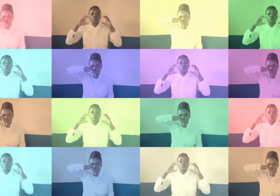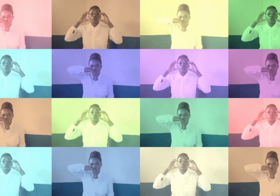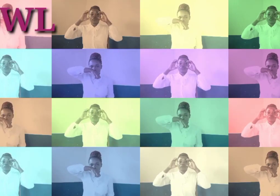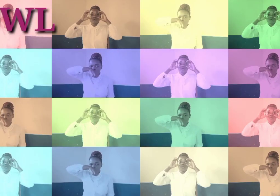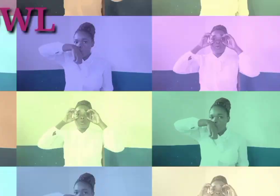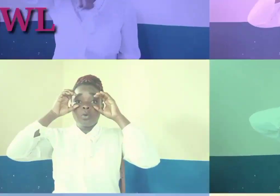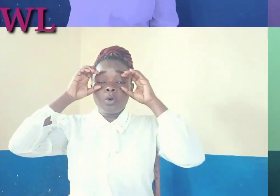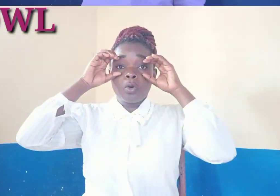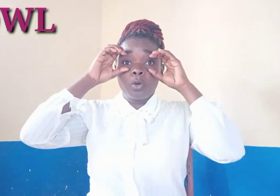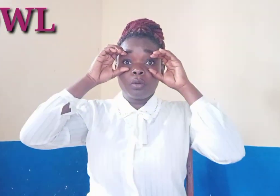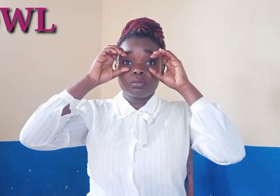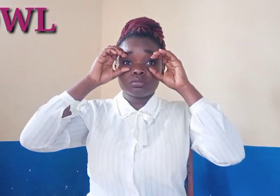all